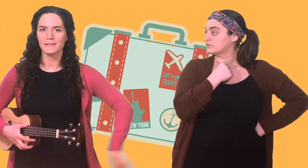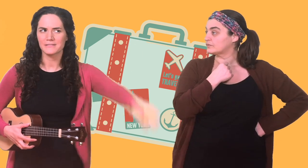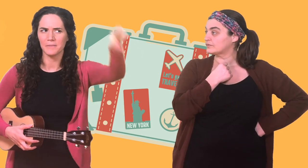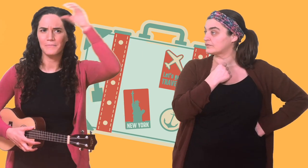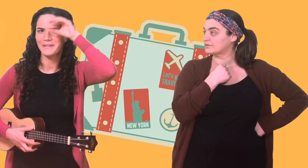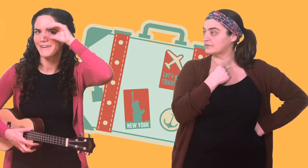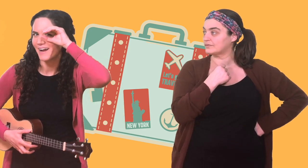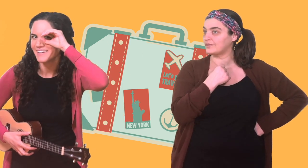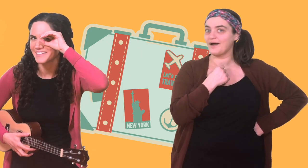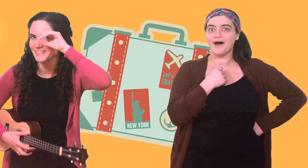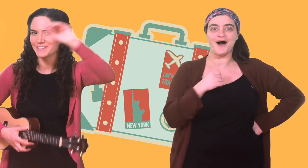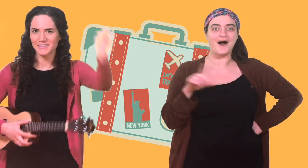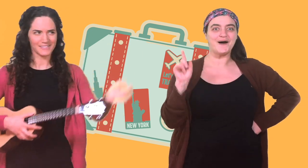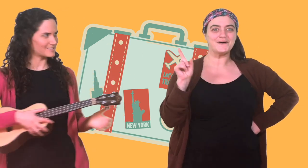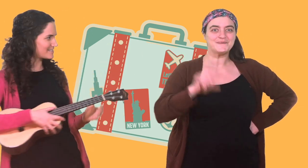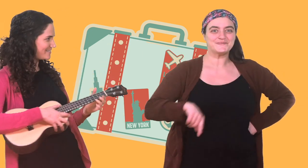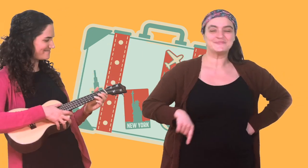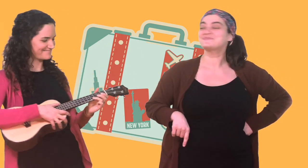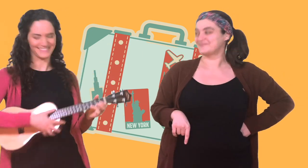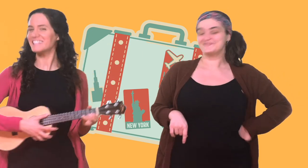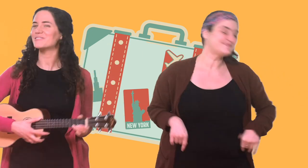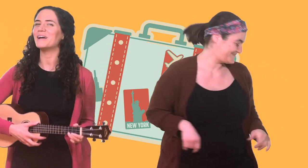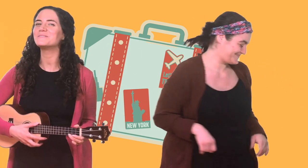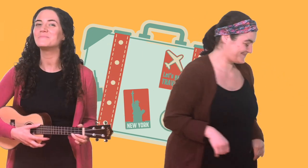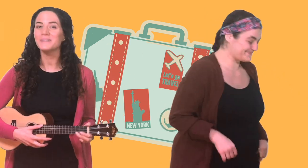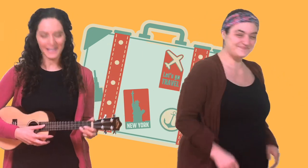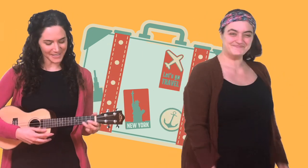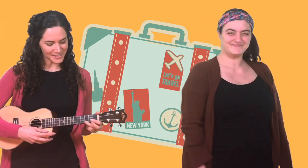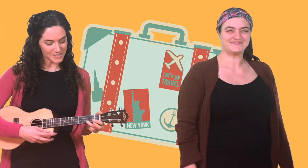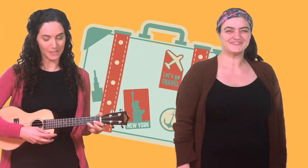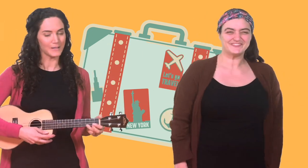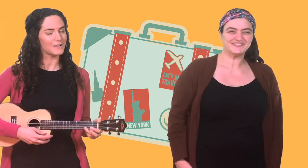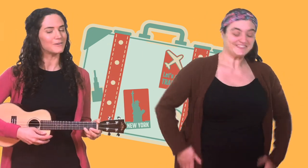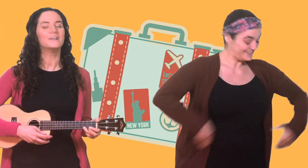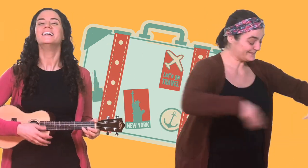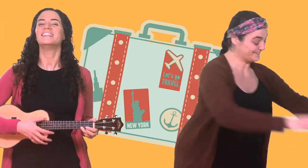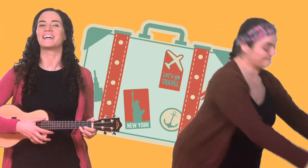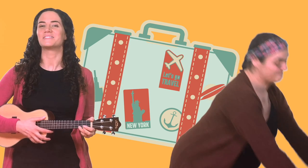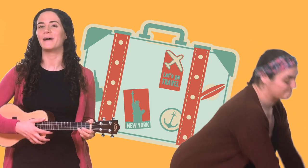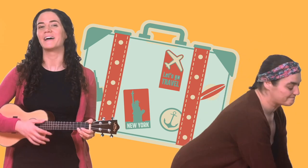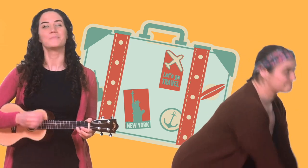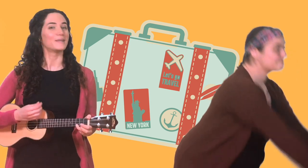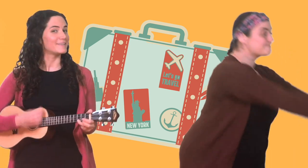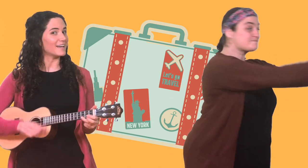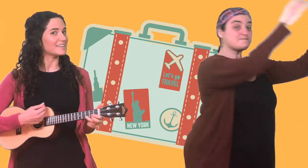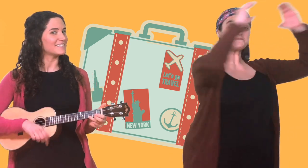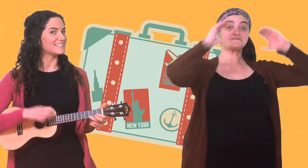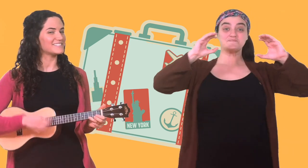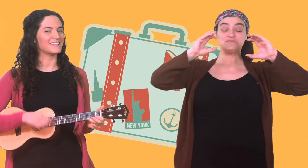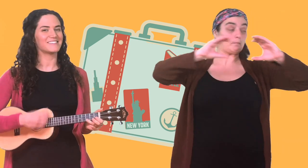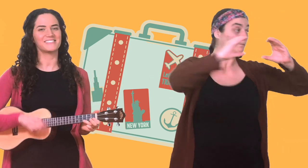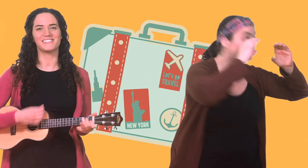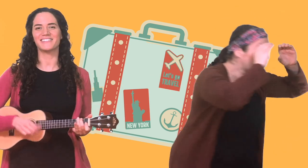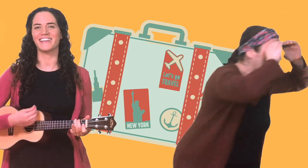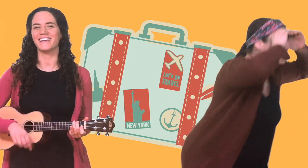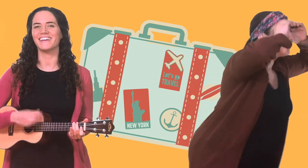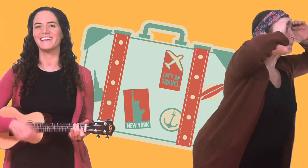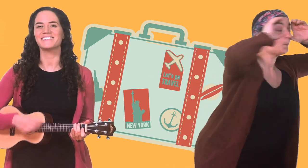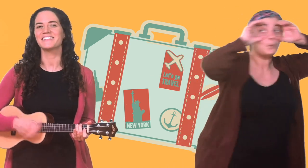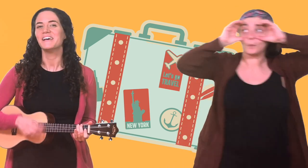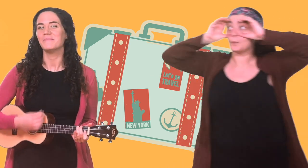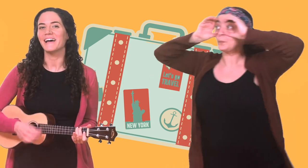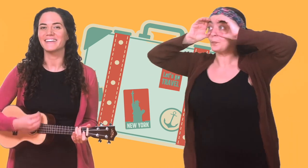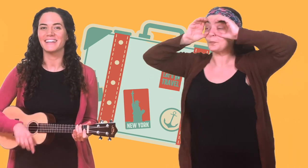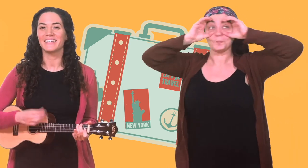if we bring some binoculars? Let's grab some binoculars. Here we go. Let's pack binoculars in our suitcase.